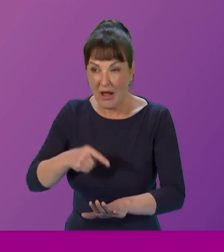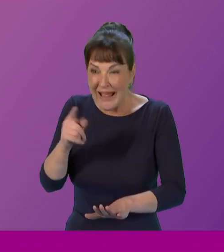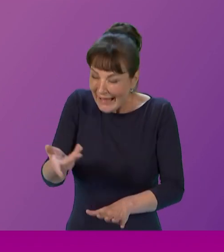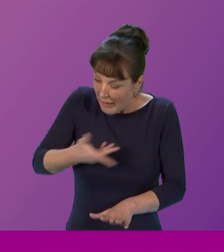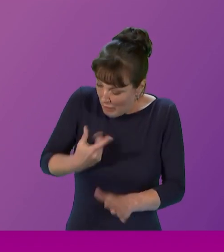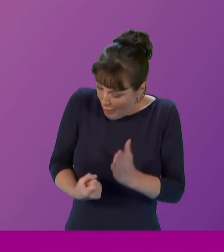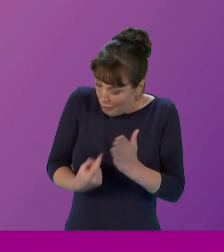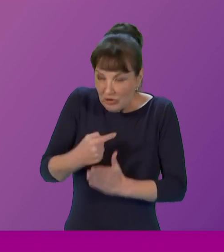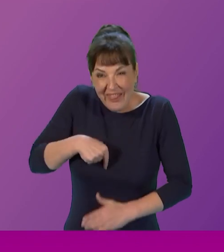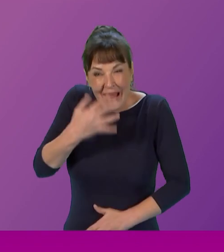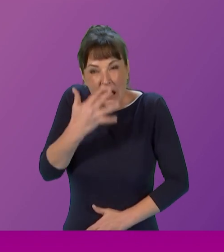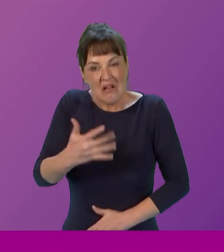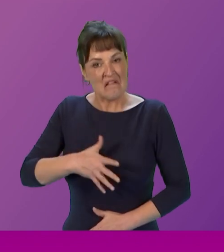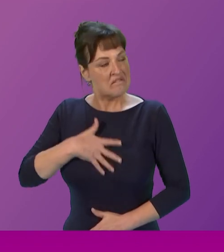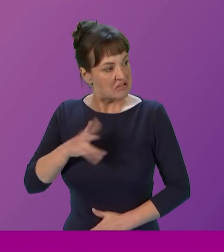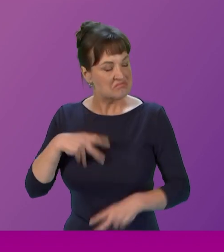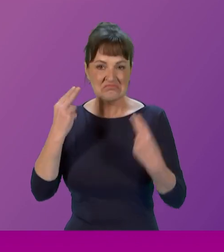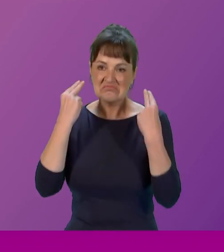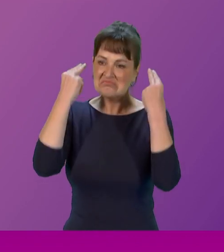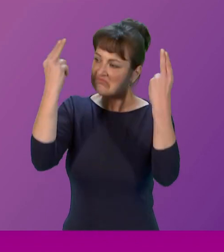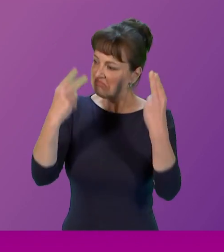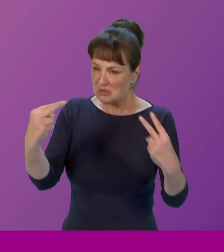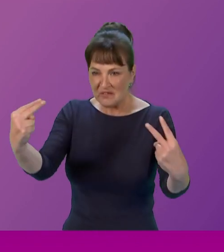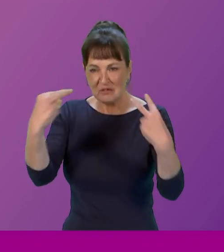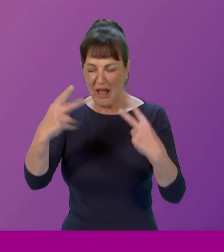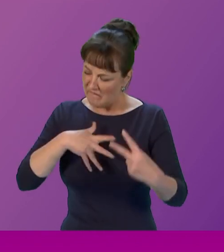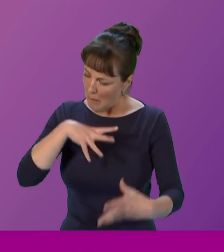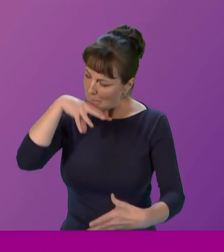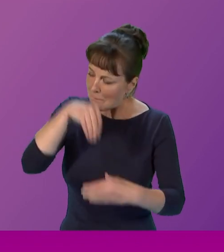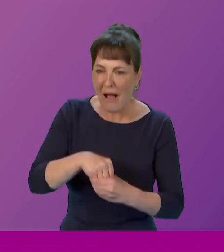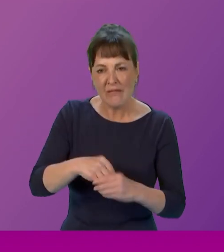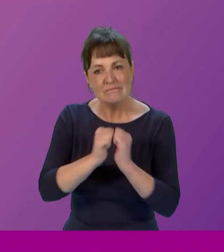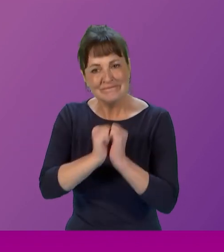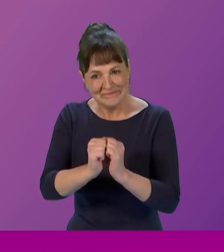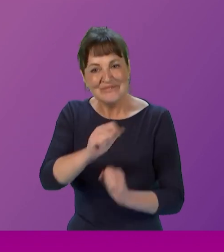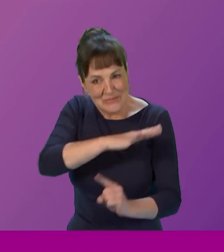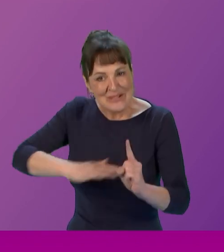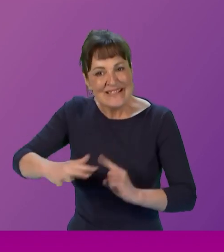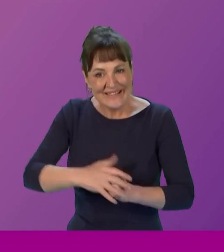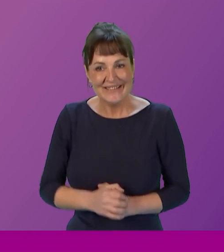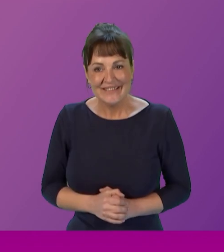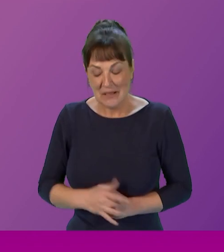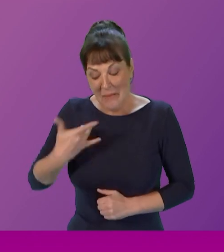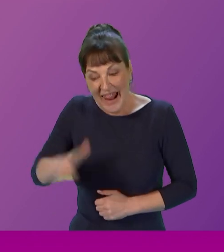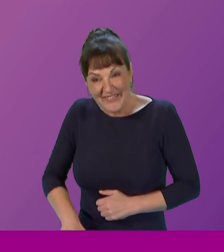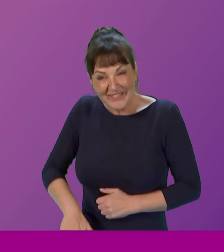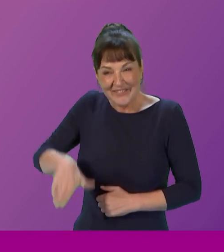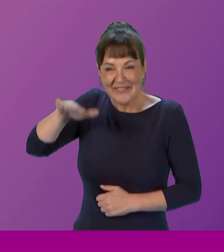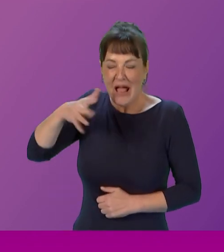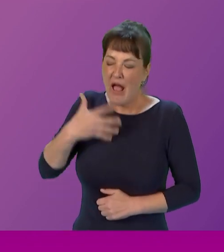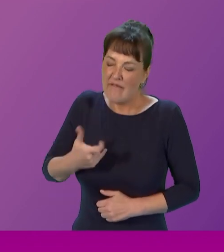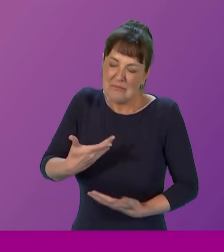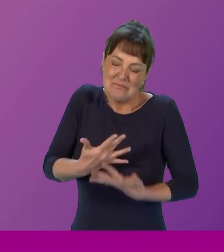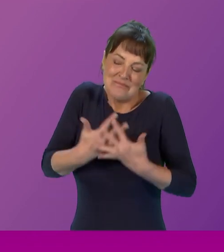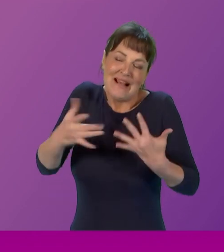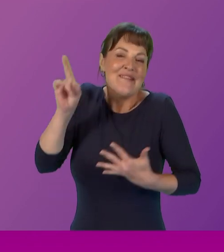age makes me feel not only seen but a part of an important and valuable community throughout my life I have had many female